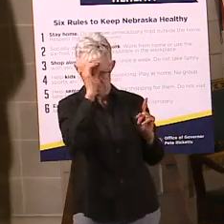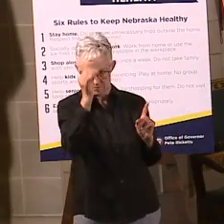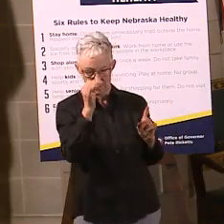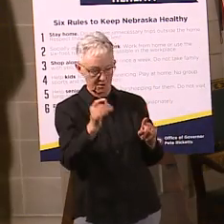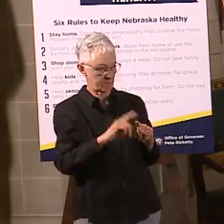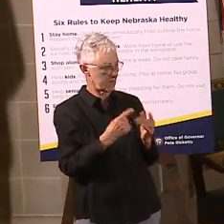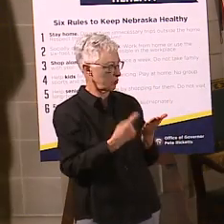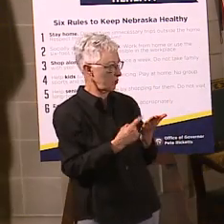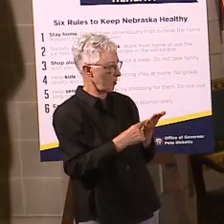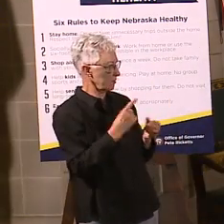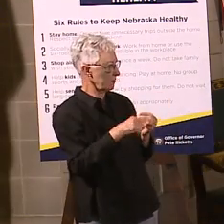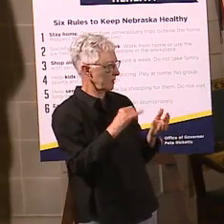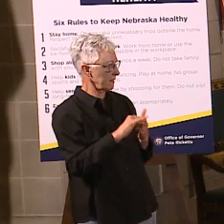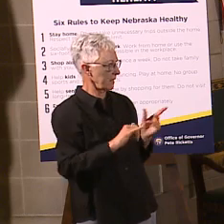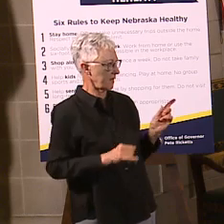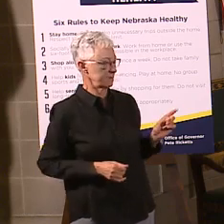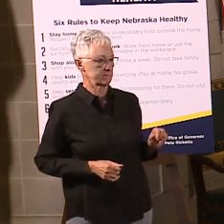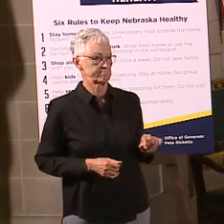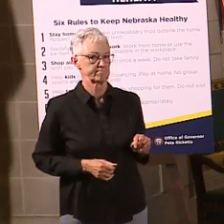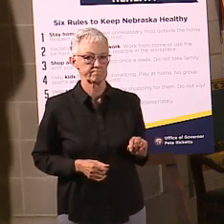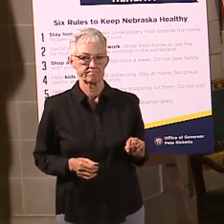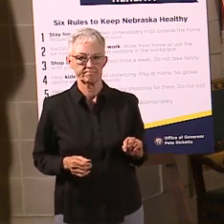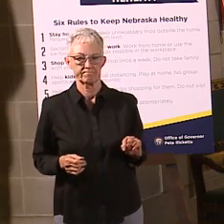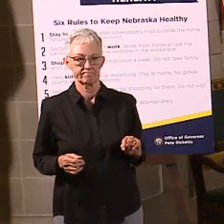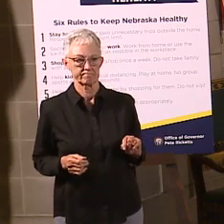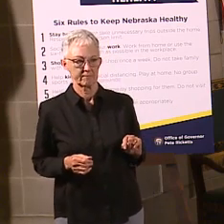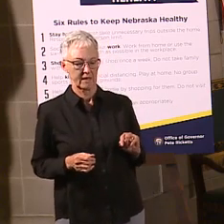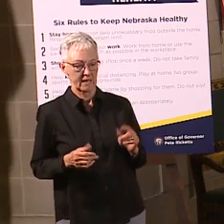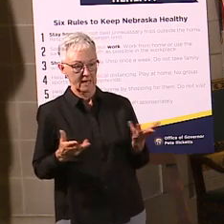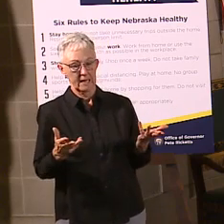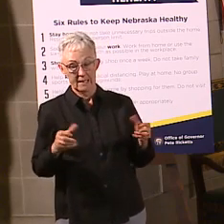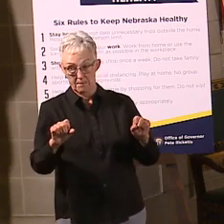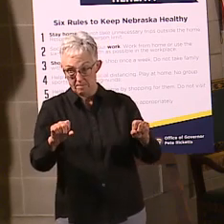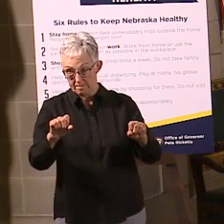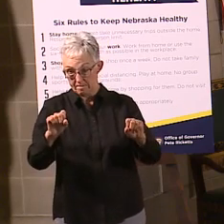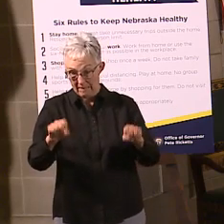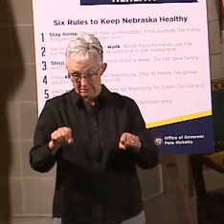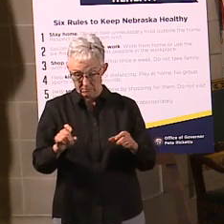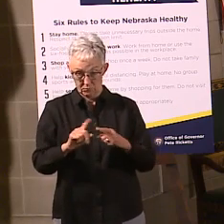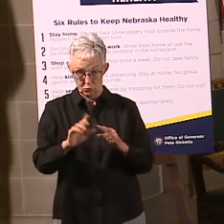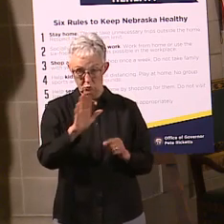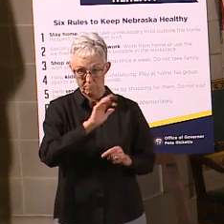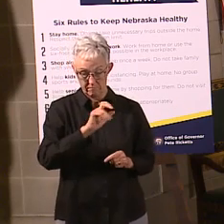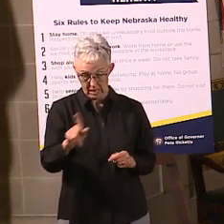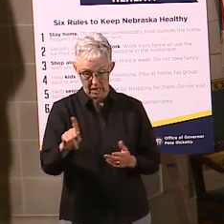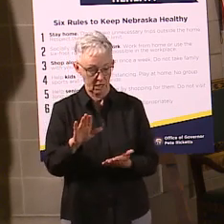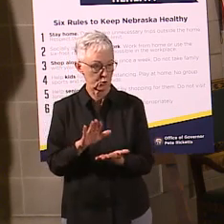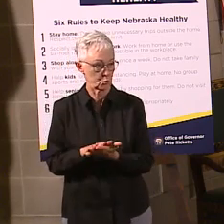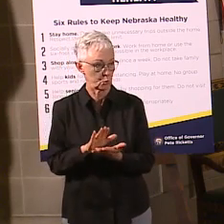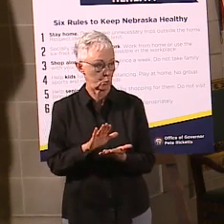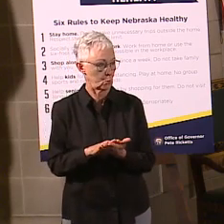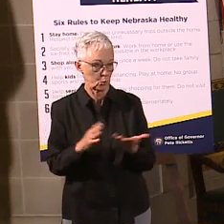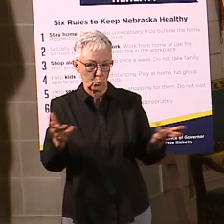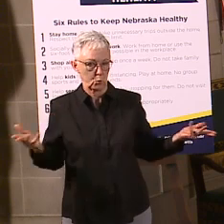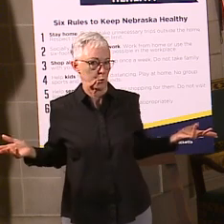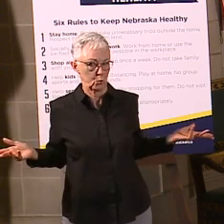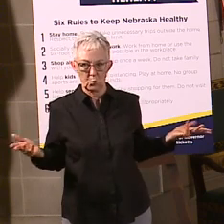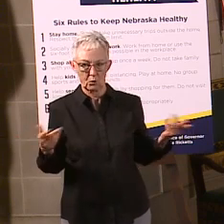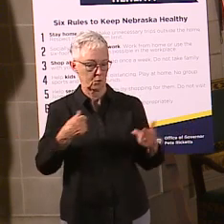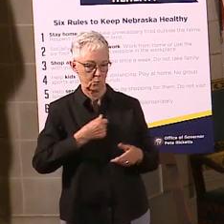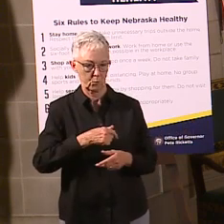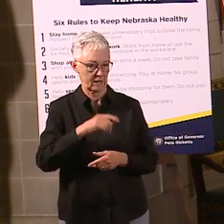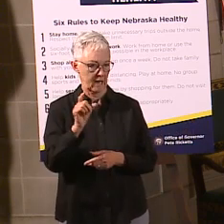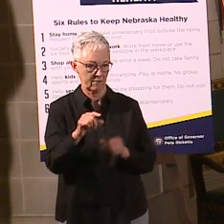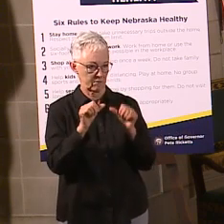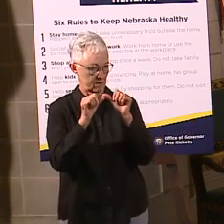Yeah, and I think in many ways the ability to return to school is essentially to be continuously working